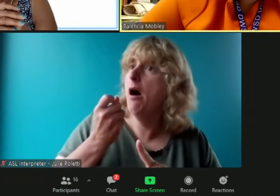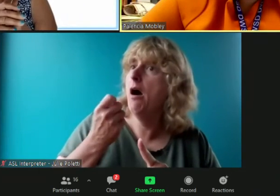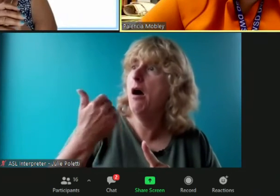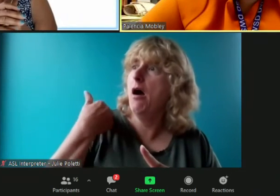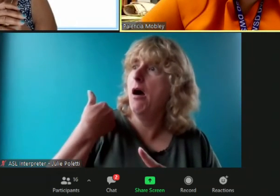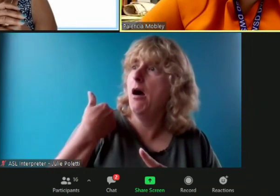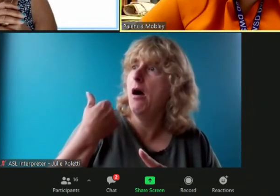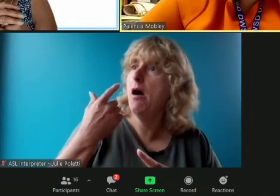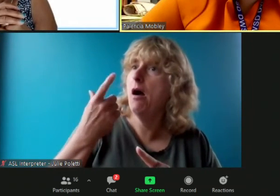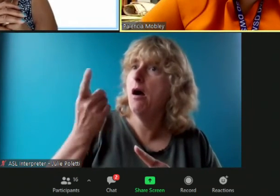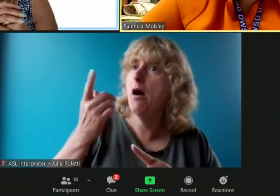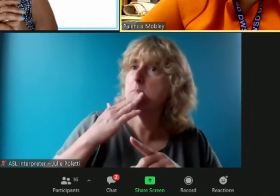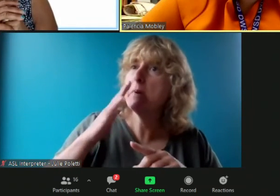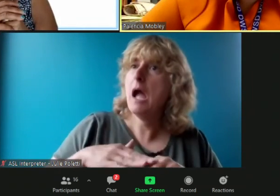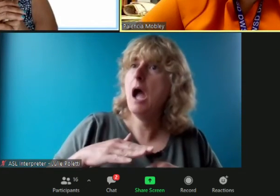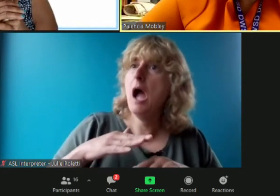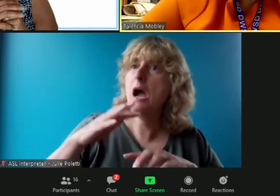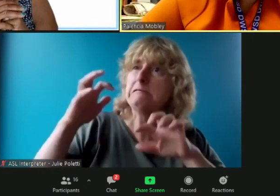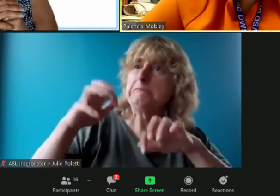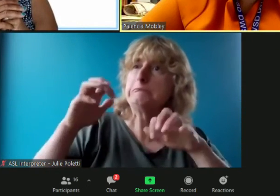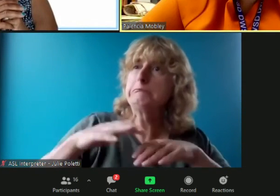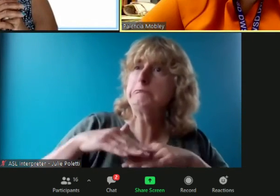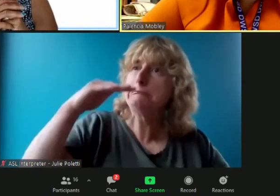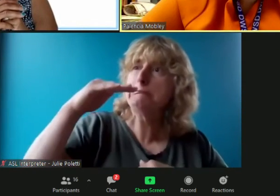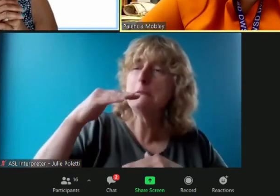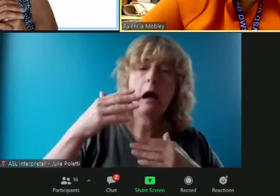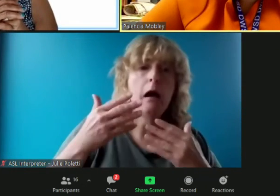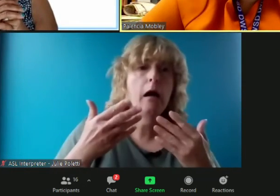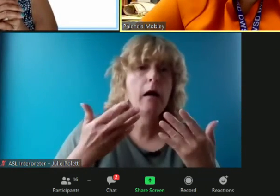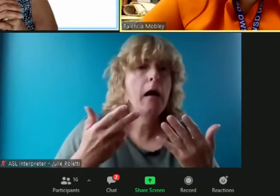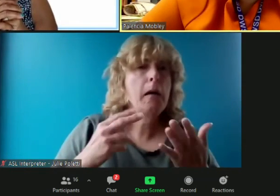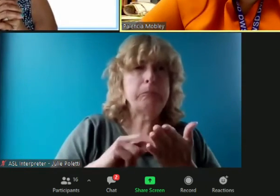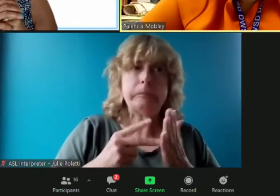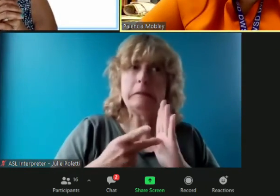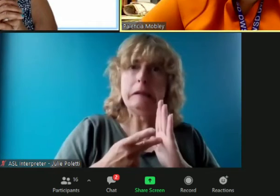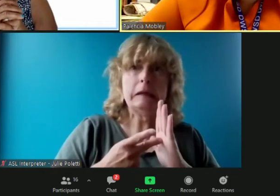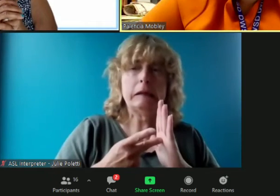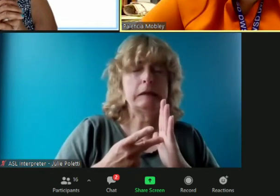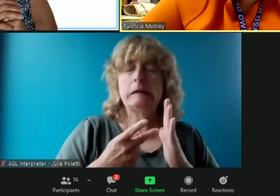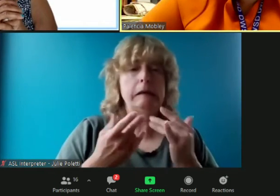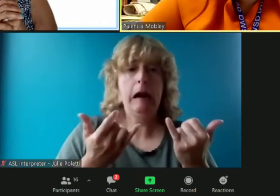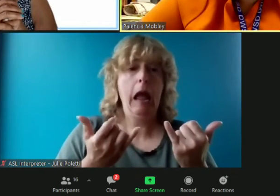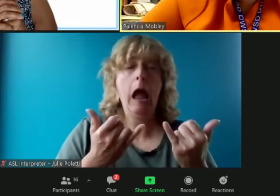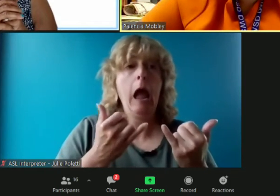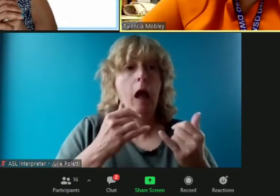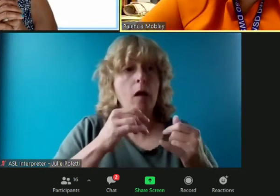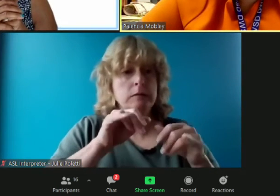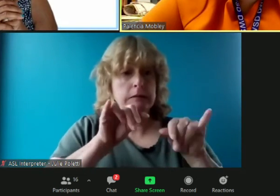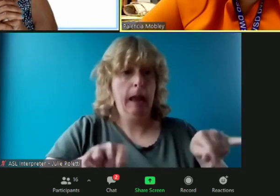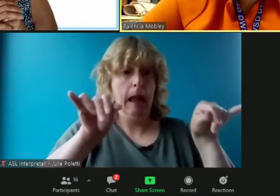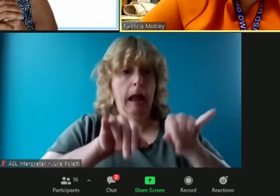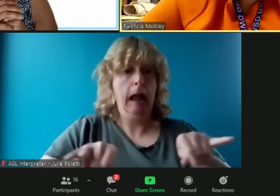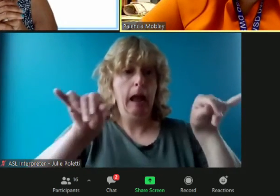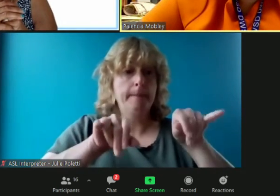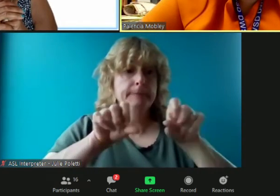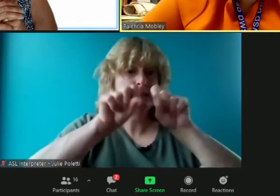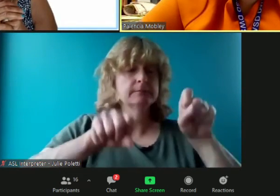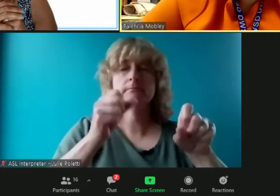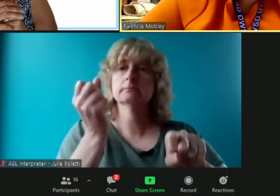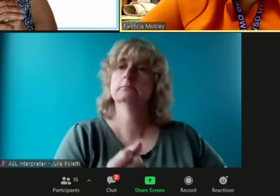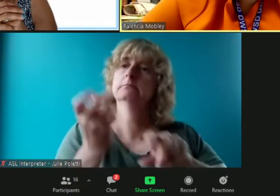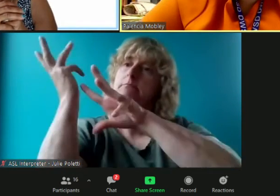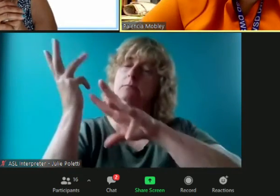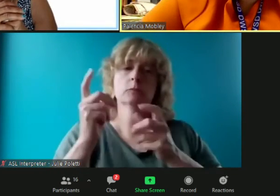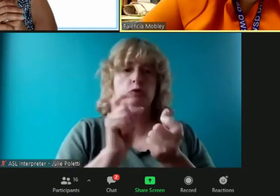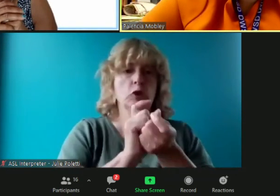have to be funding you know systems if everybody that's a member partner in the great lakes water authority service